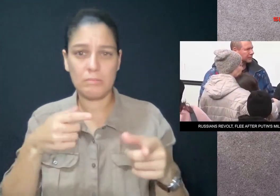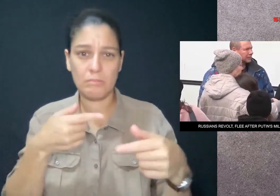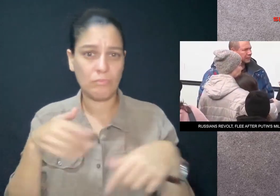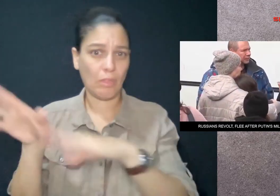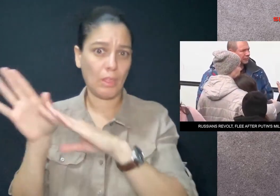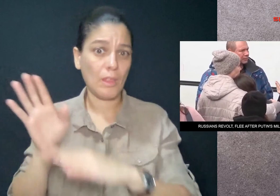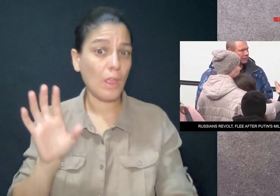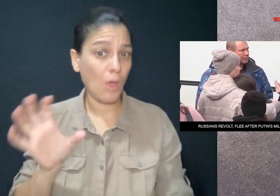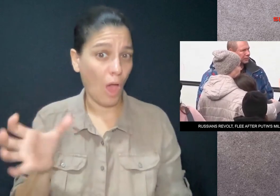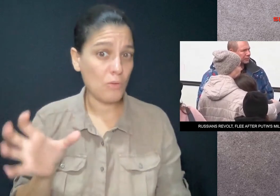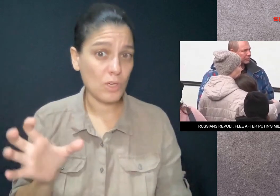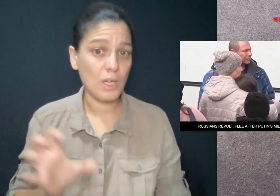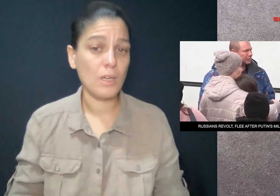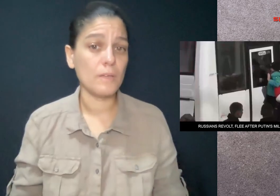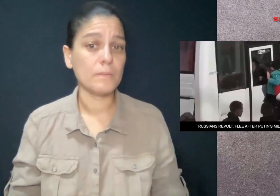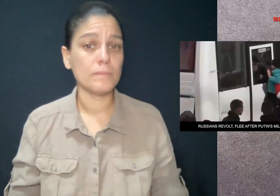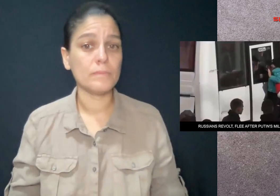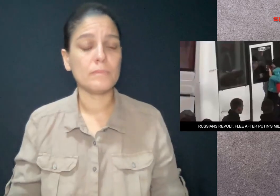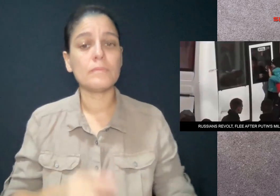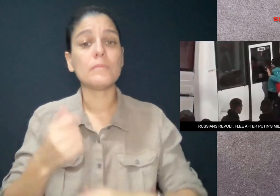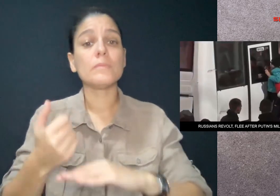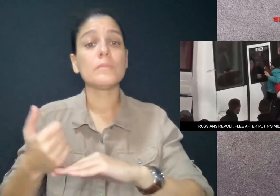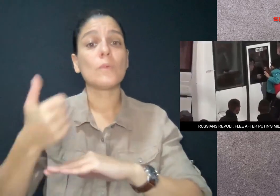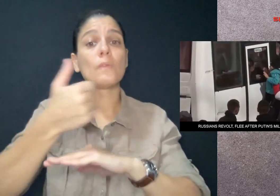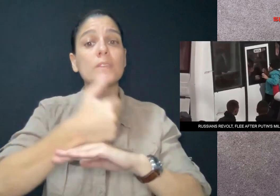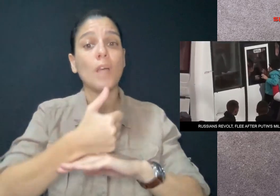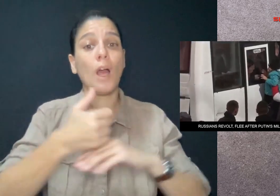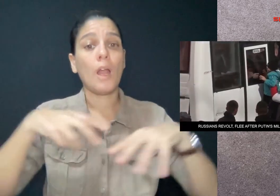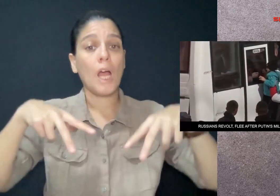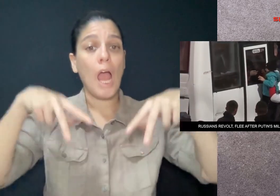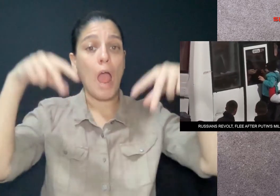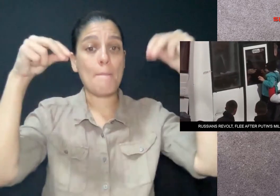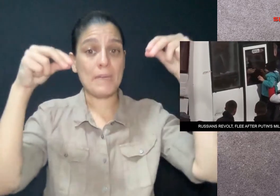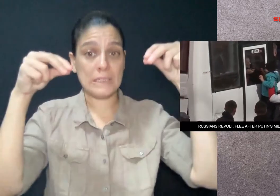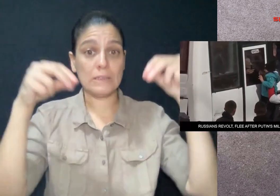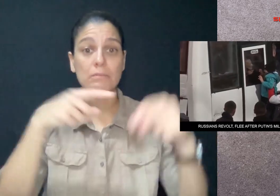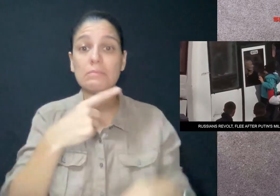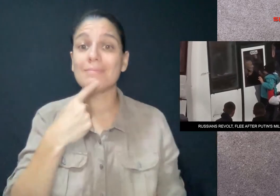Social media is now filled with images of vehicles backed up for miles trying to leave the country.